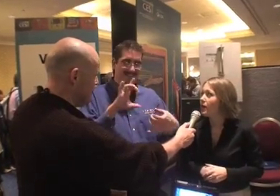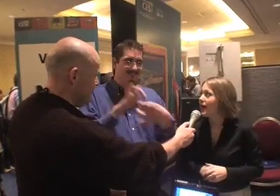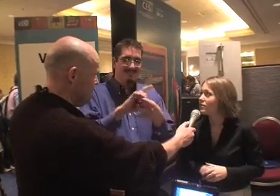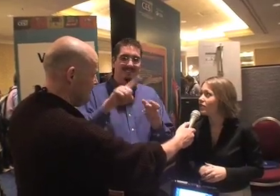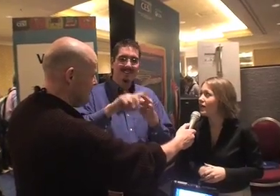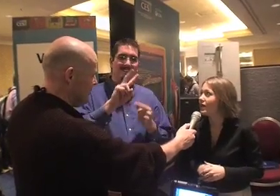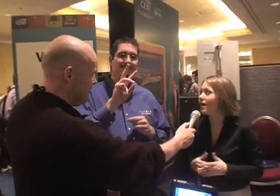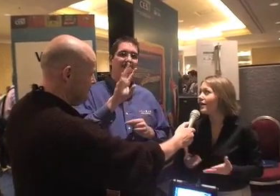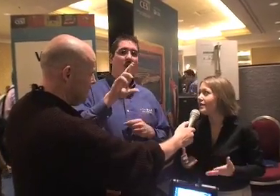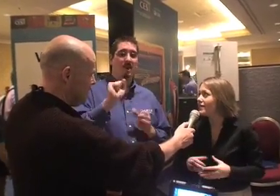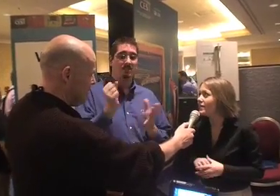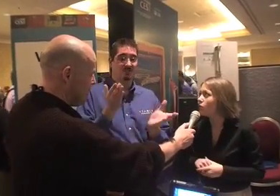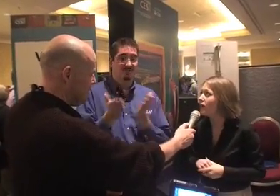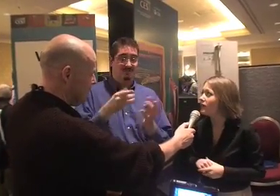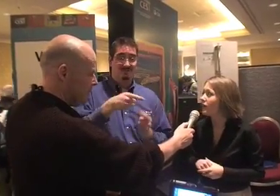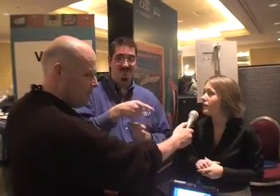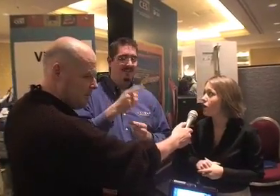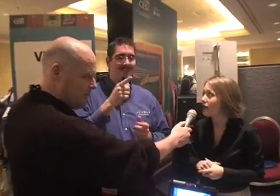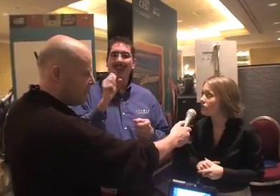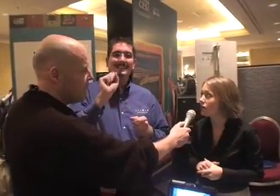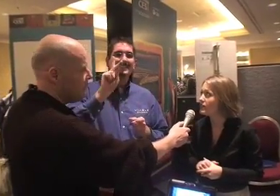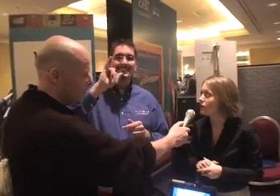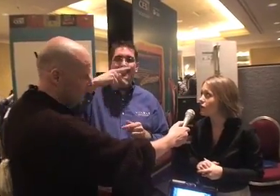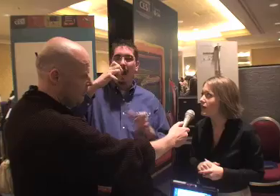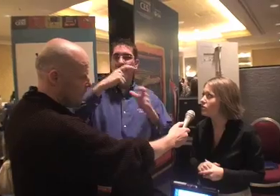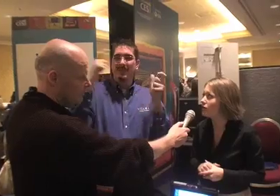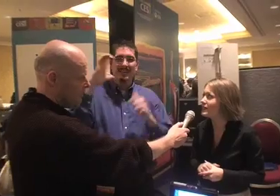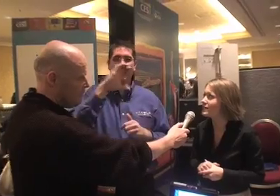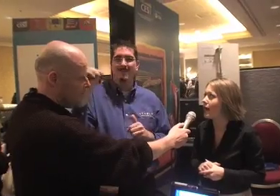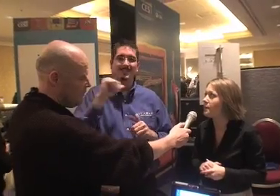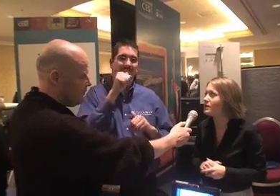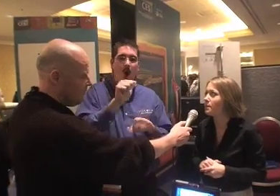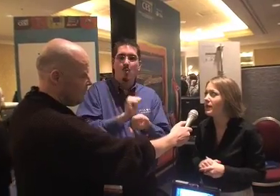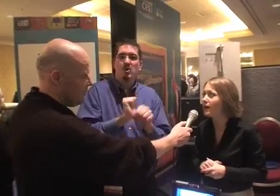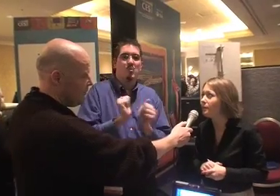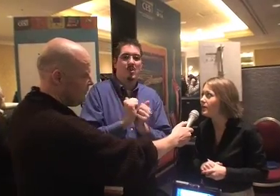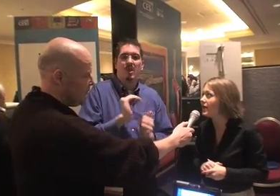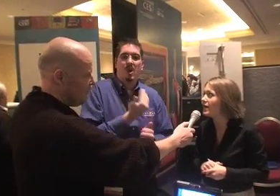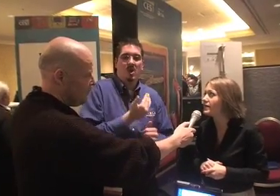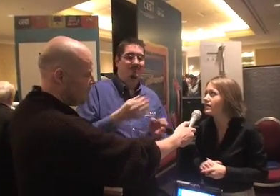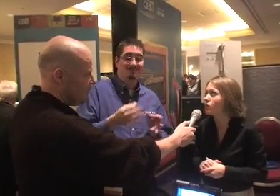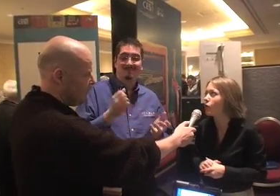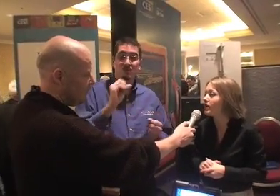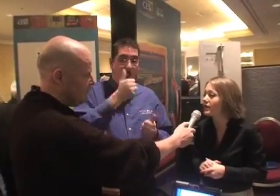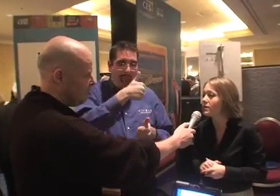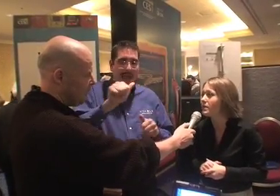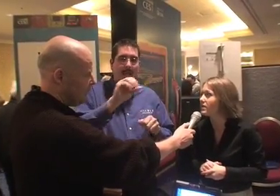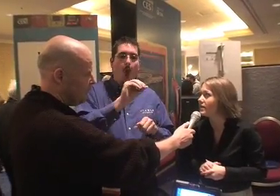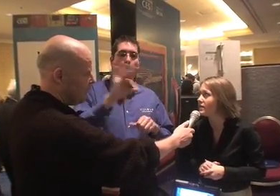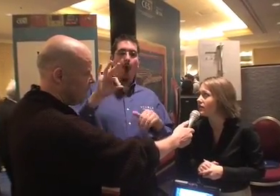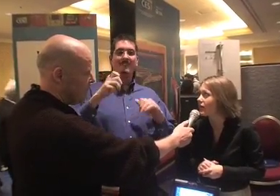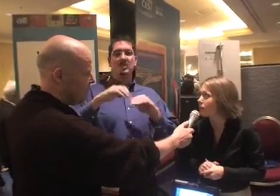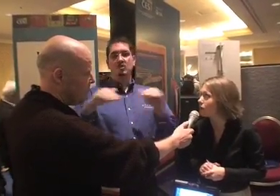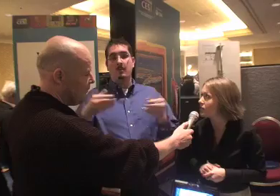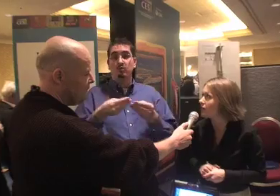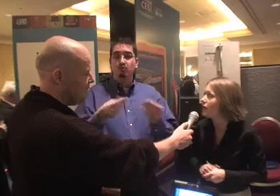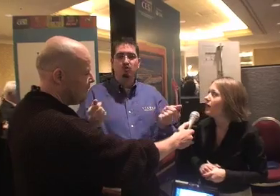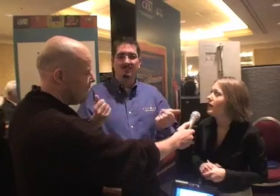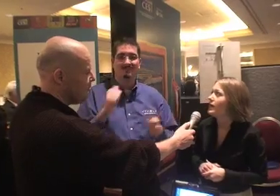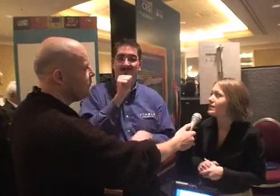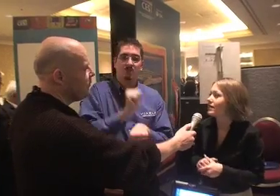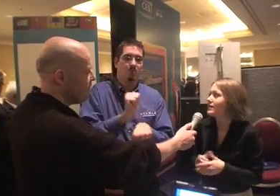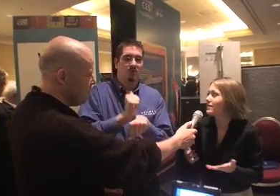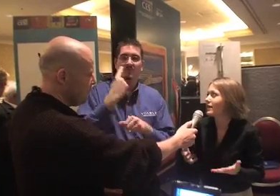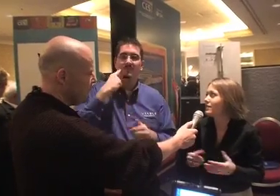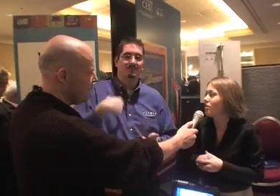Deaf people actually, connecting with a VRS service, video relay service, Skype is a big company and it doesn't work. It doesn't meet the needs of a deaf person.